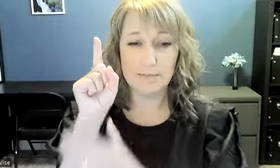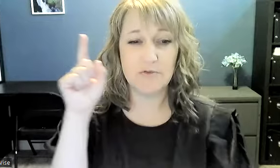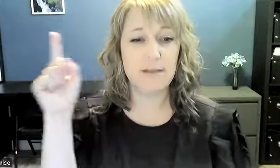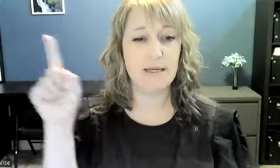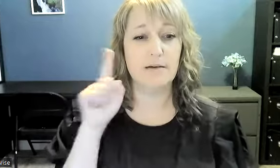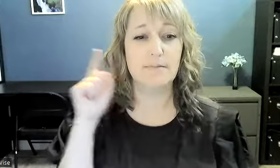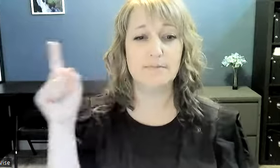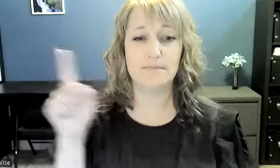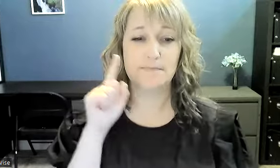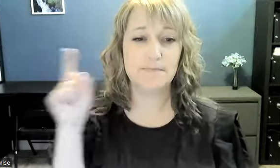movement here